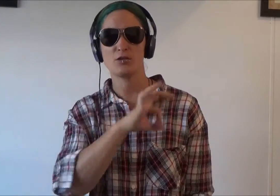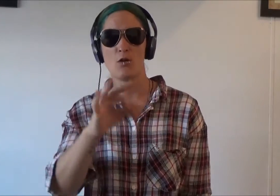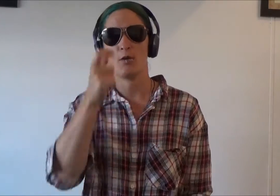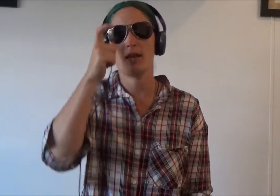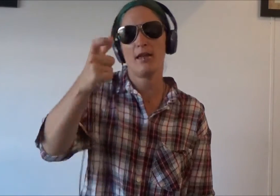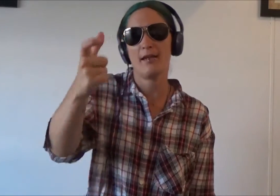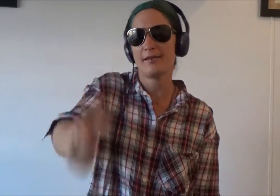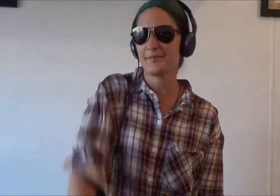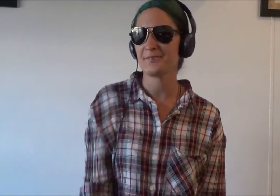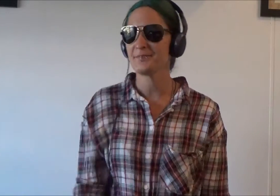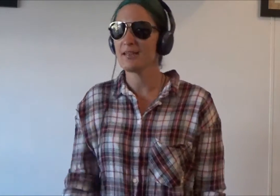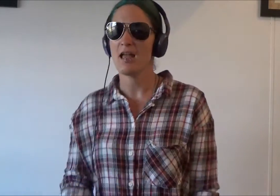don't care